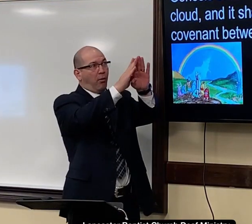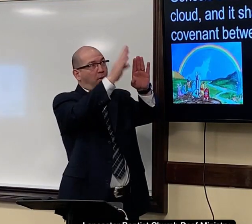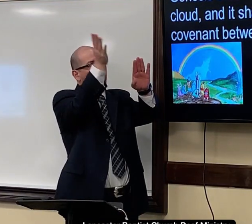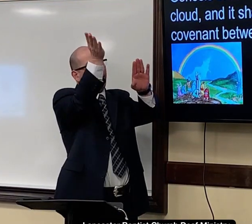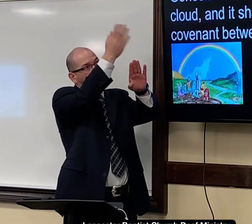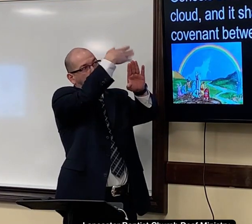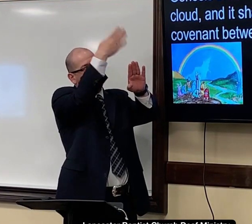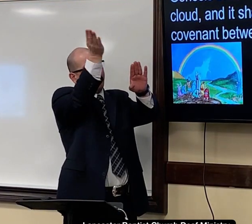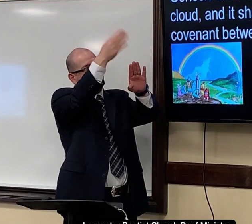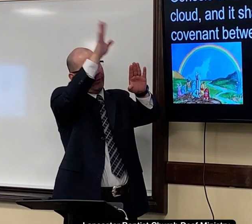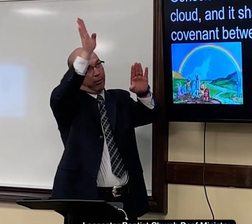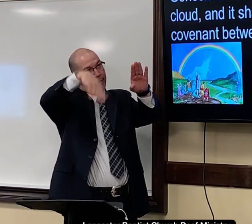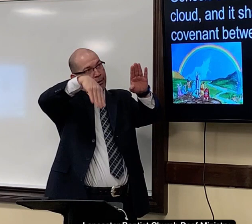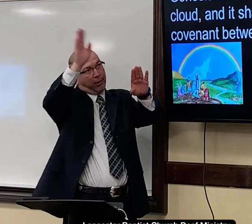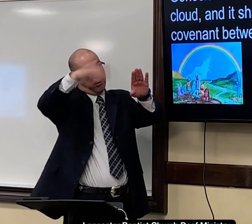so the blood on the doorpost